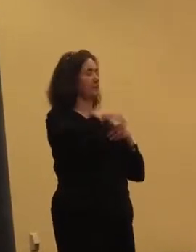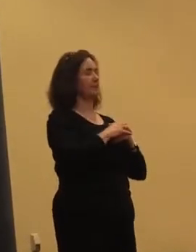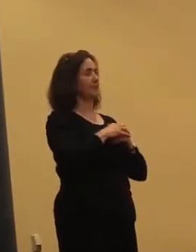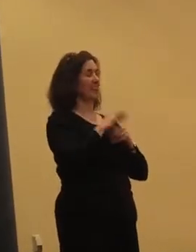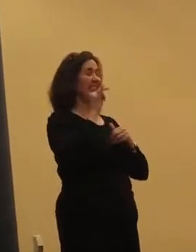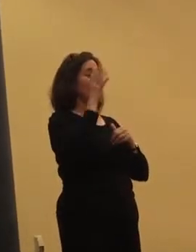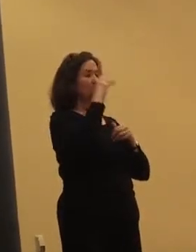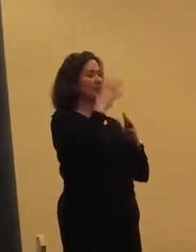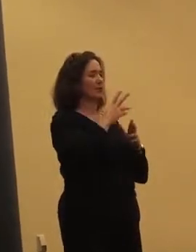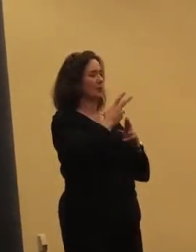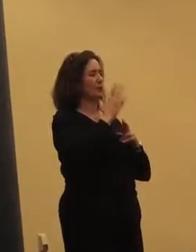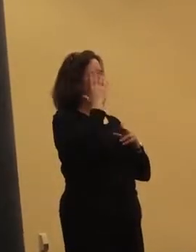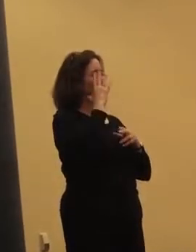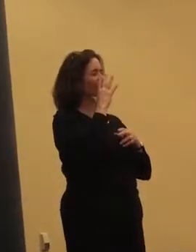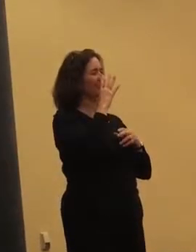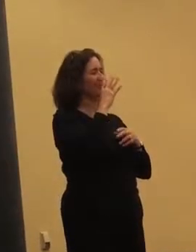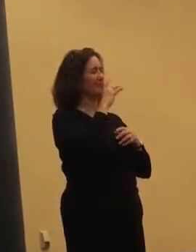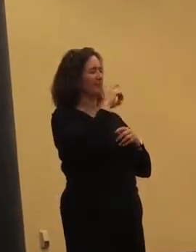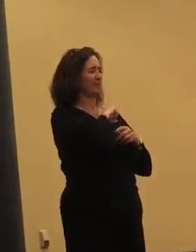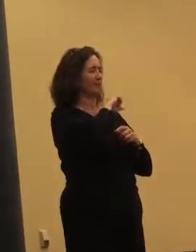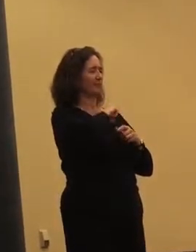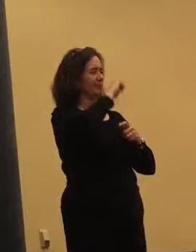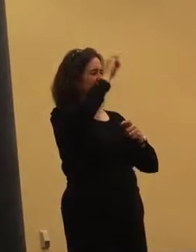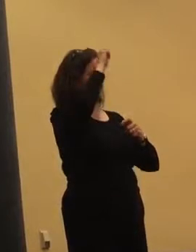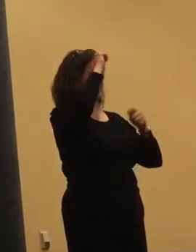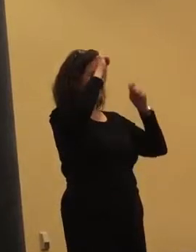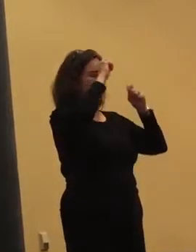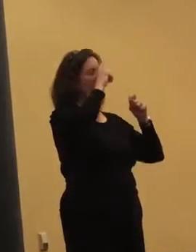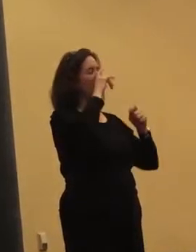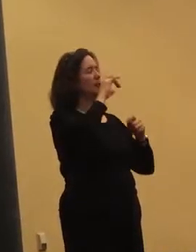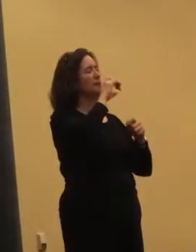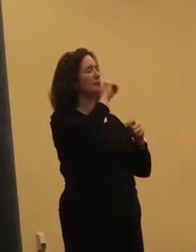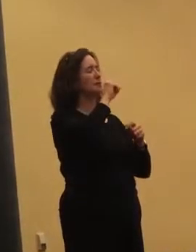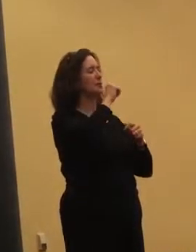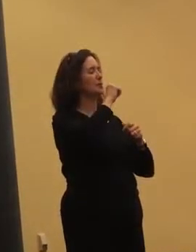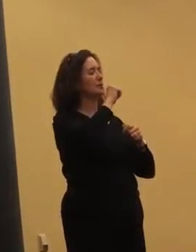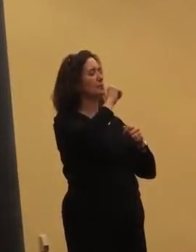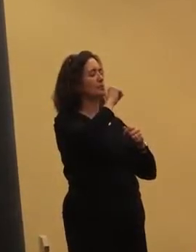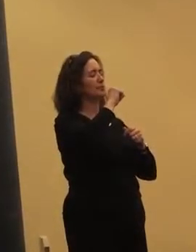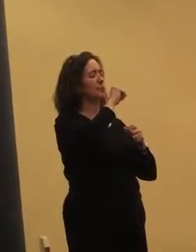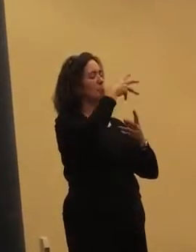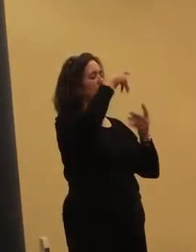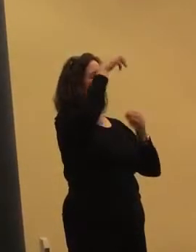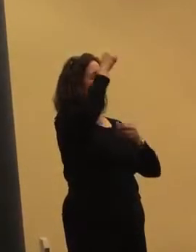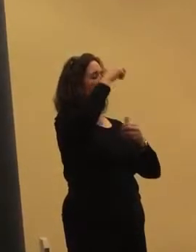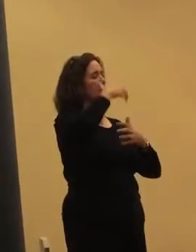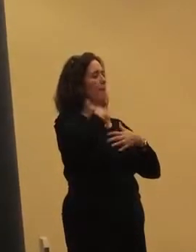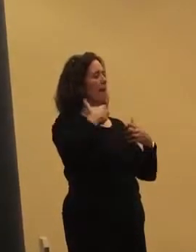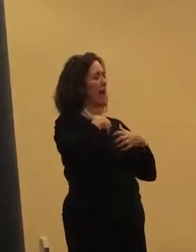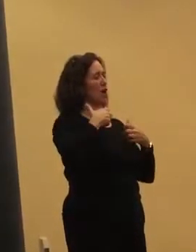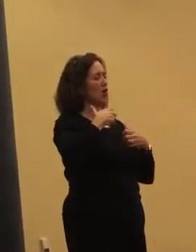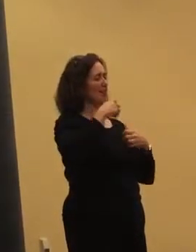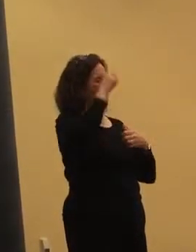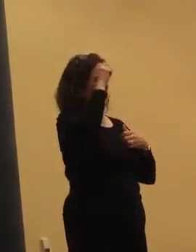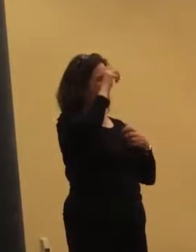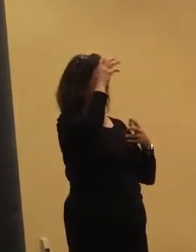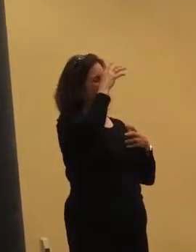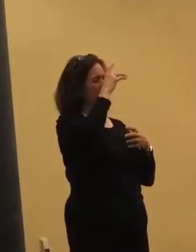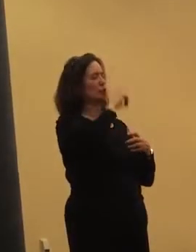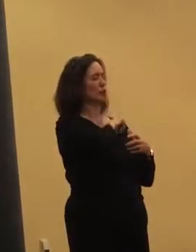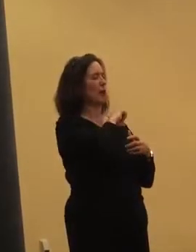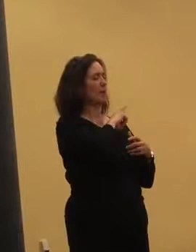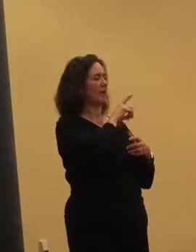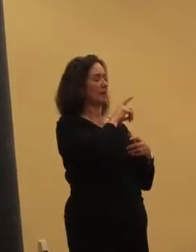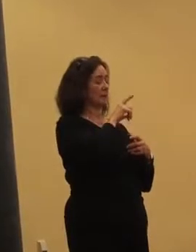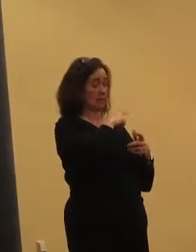stranger is wearing a Smokey the Bear hat, an Ontario trooper. And he said, can I help you folks? And we said,